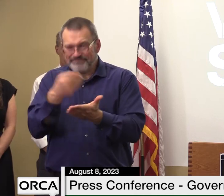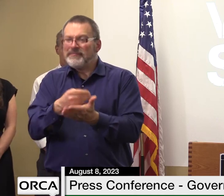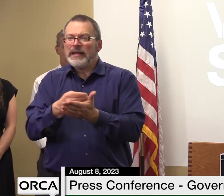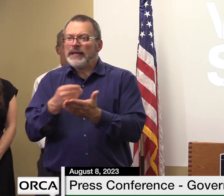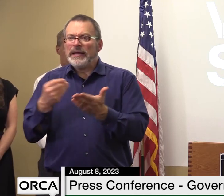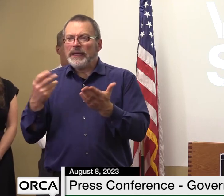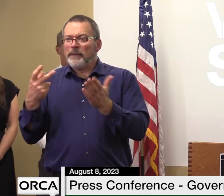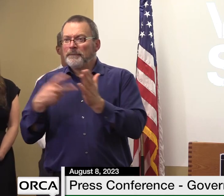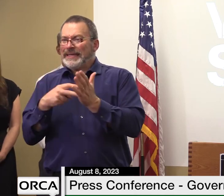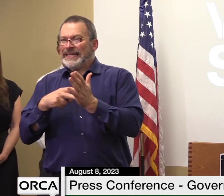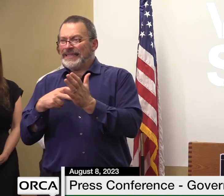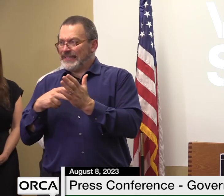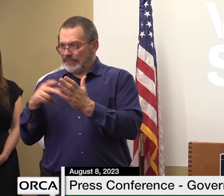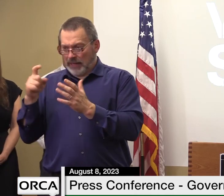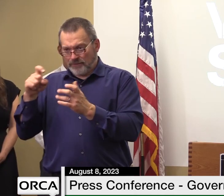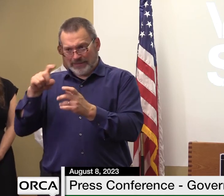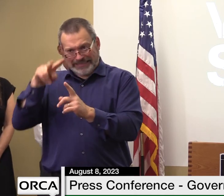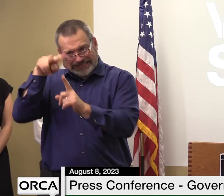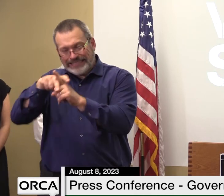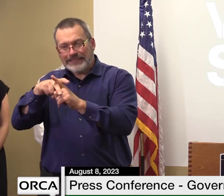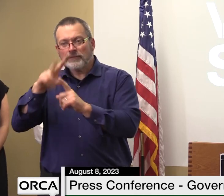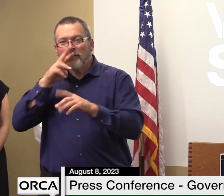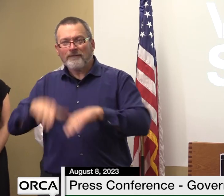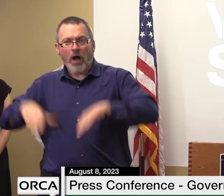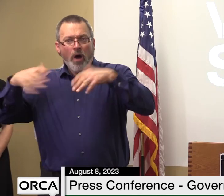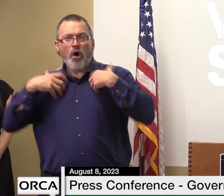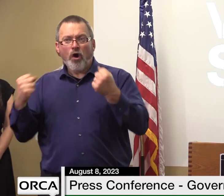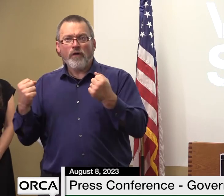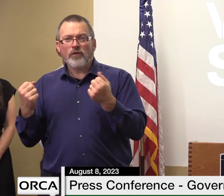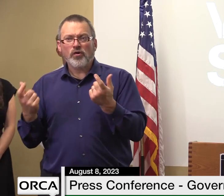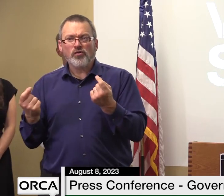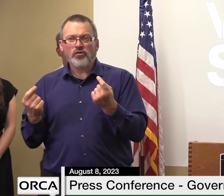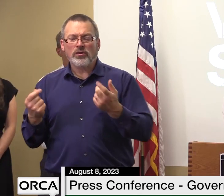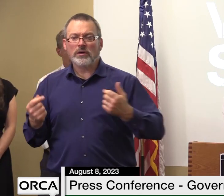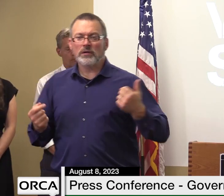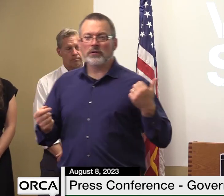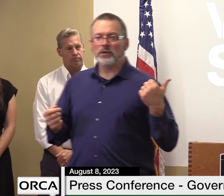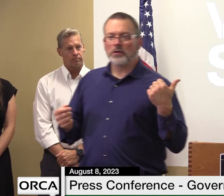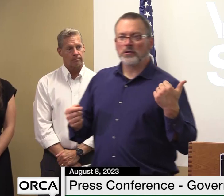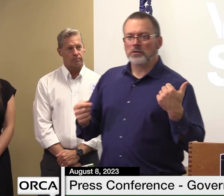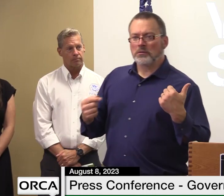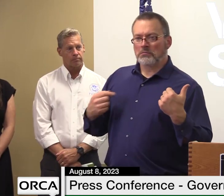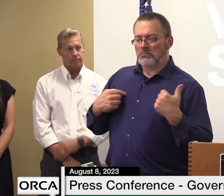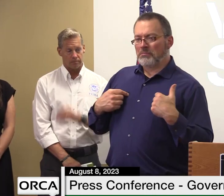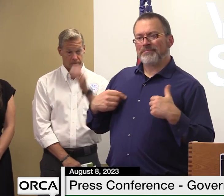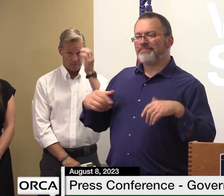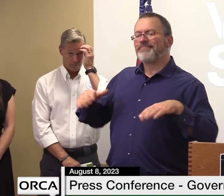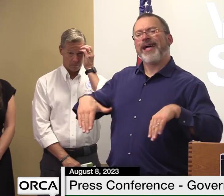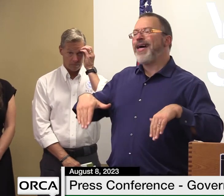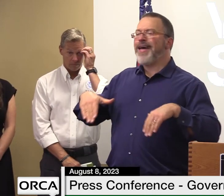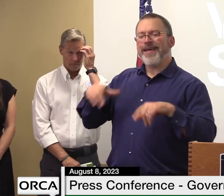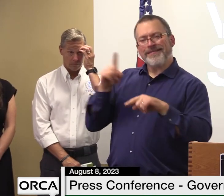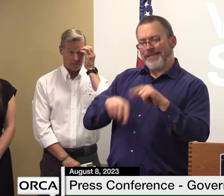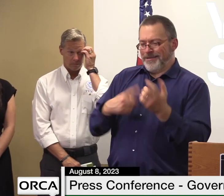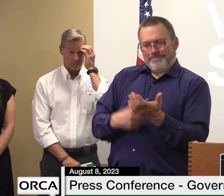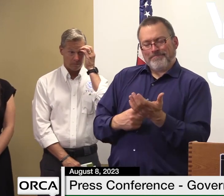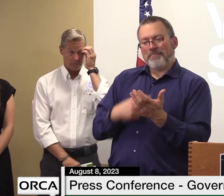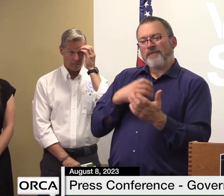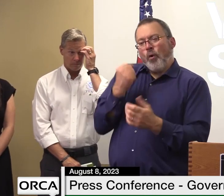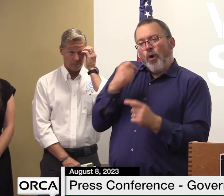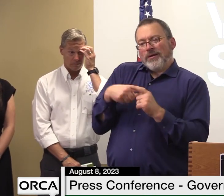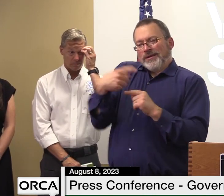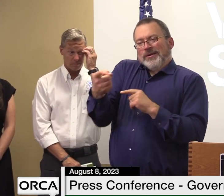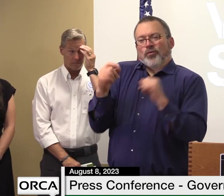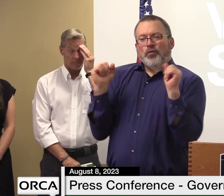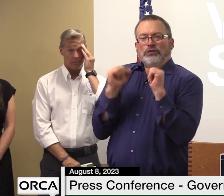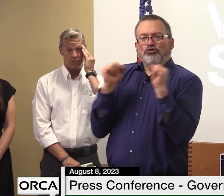well the budget adjustment we wouldn't be having those conversations until january um we'll continue to utilize the resources